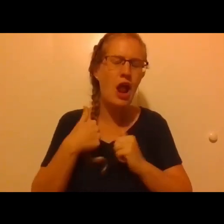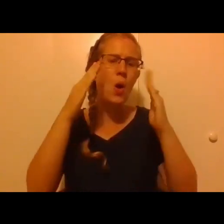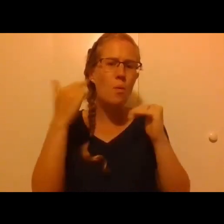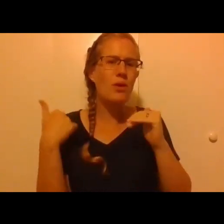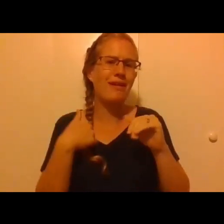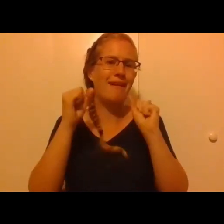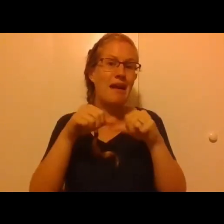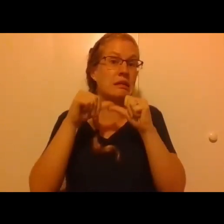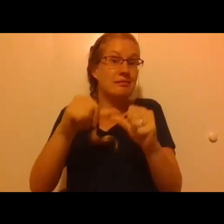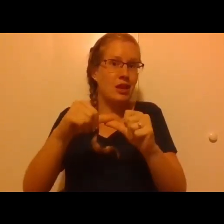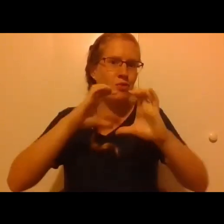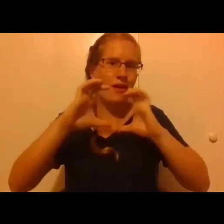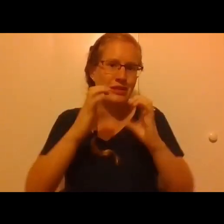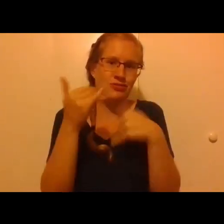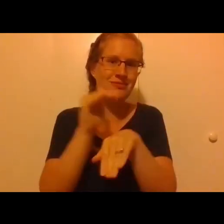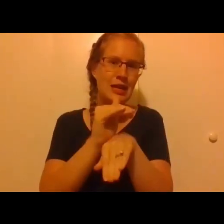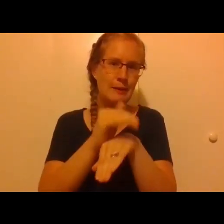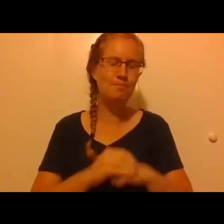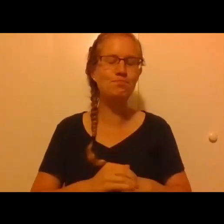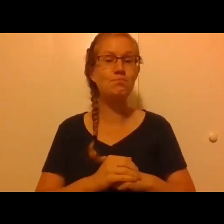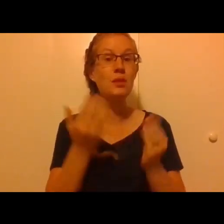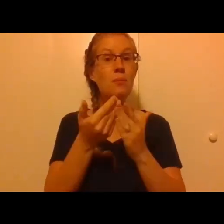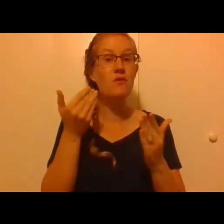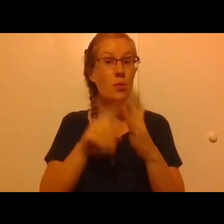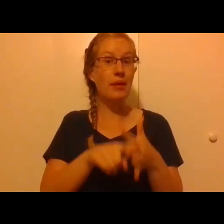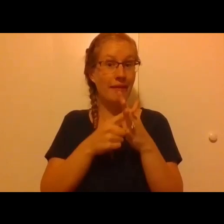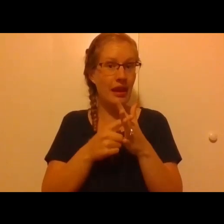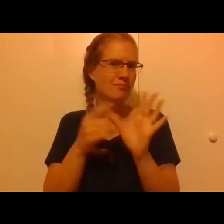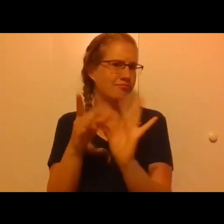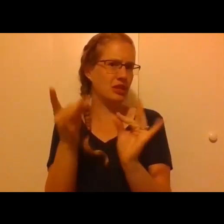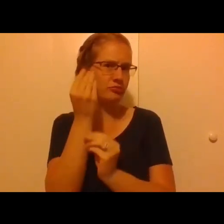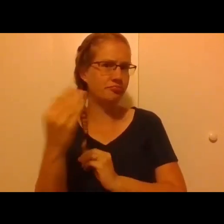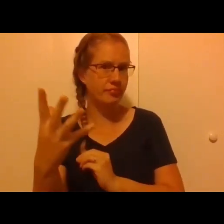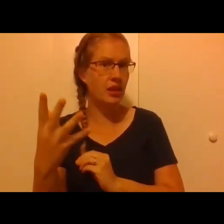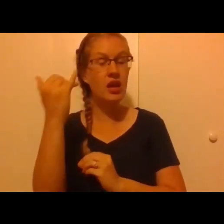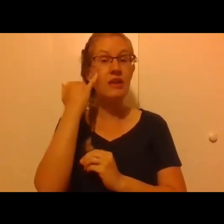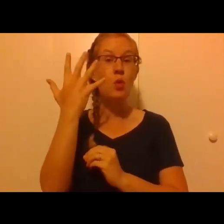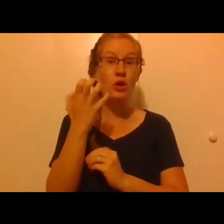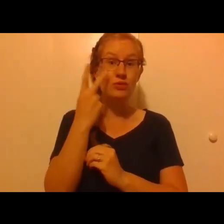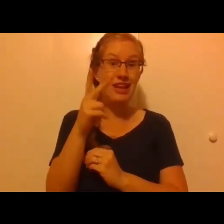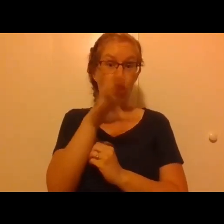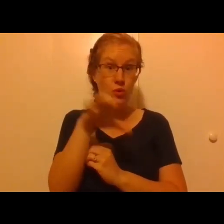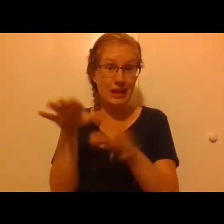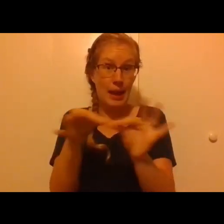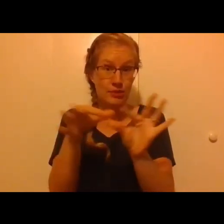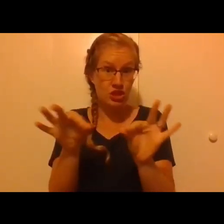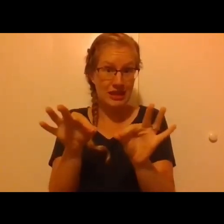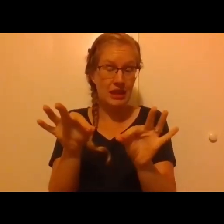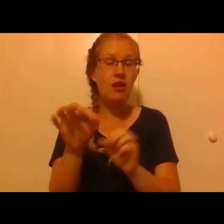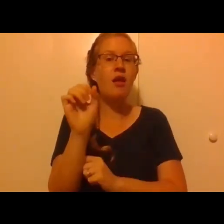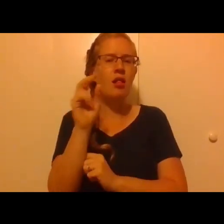that conversation tonight. Before we get started, let me mention to you that if you would like to see closed captioning, you can